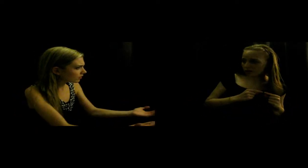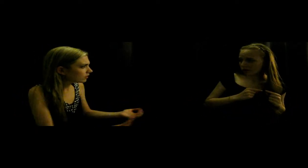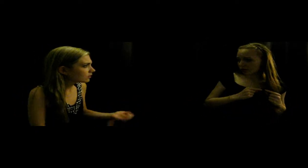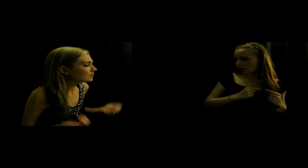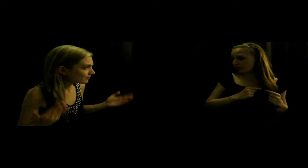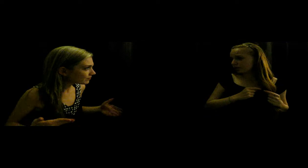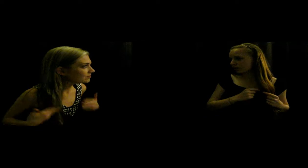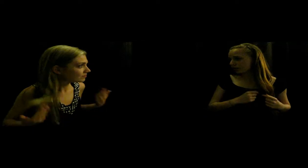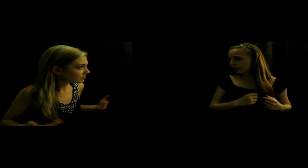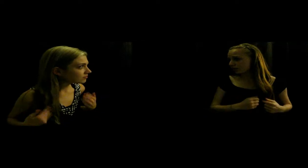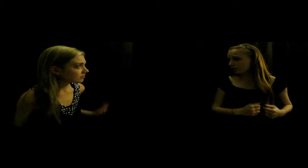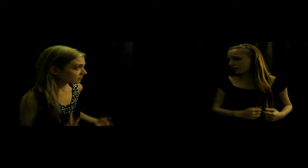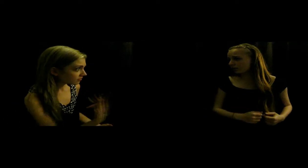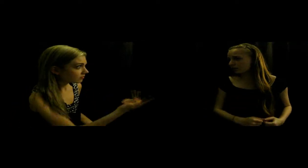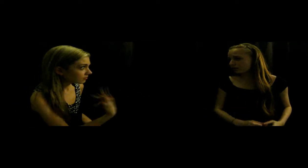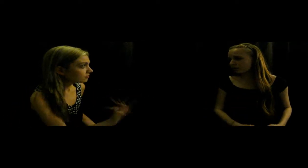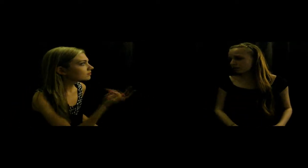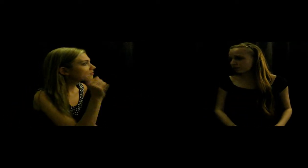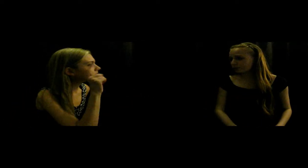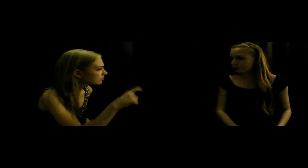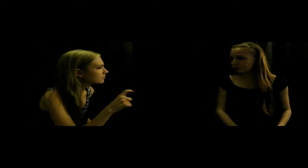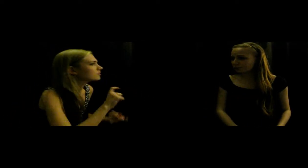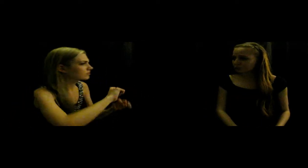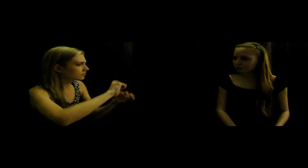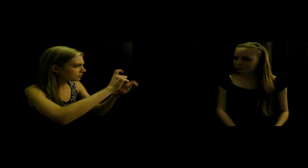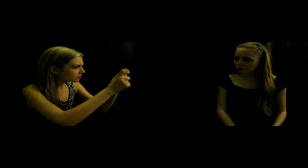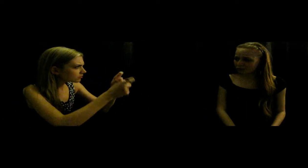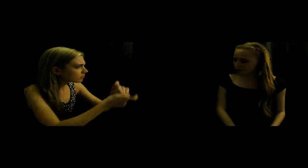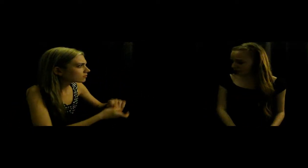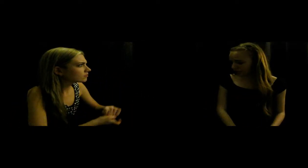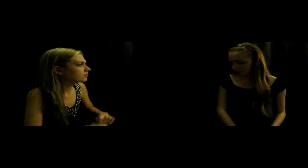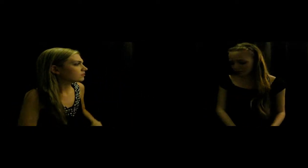It's my soul, it's my soul, it needs a surgery.